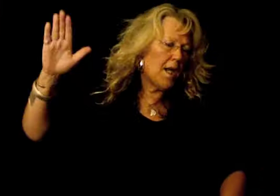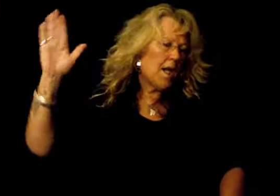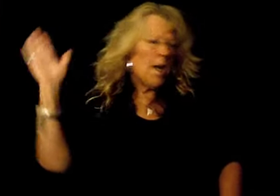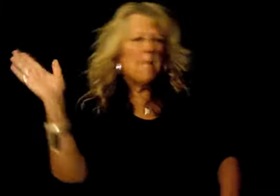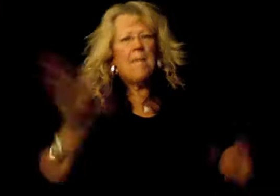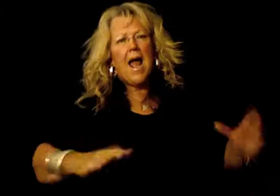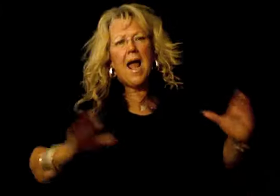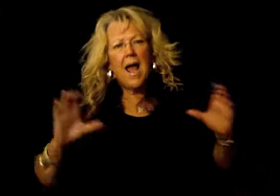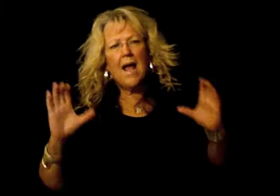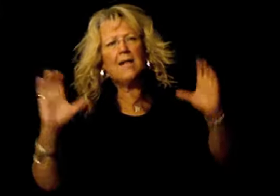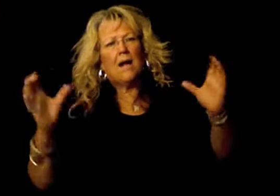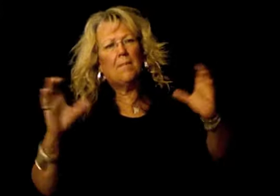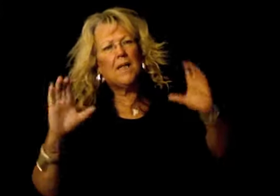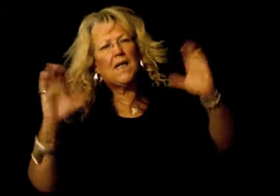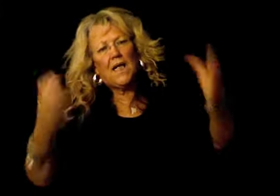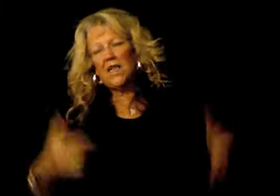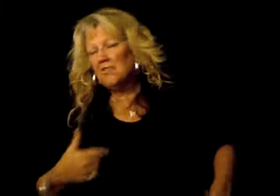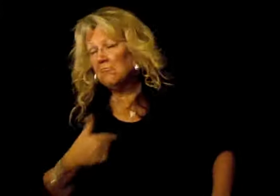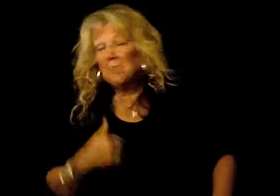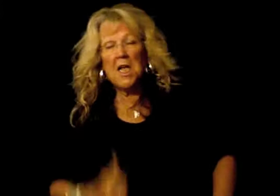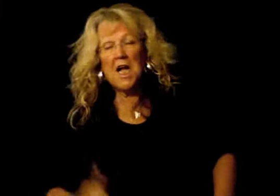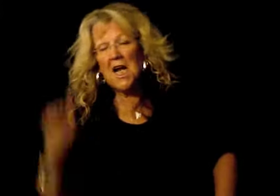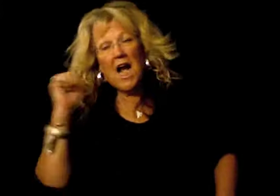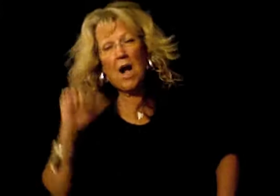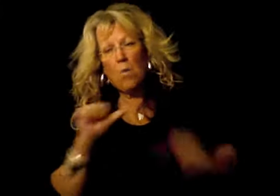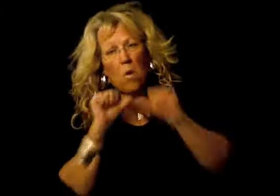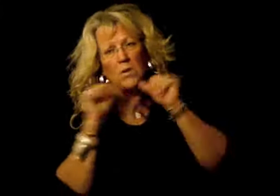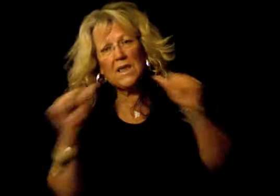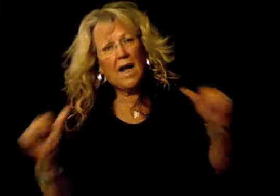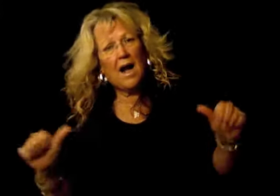Bad company, and I won't deny